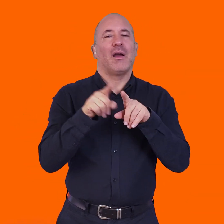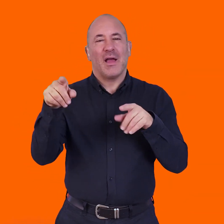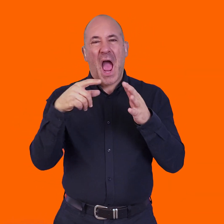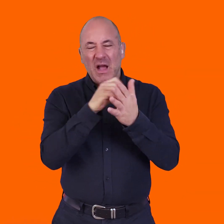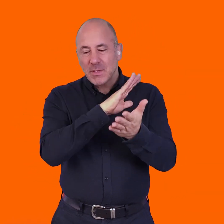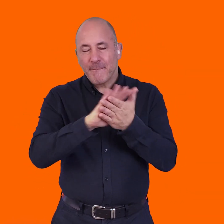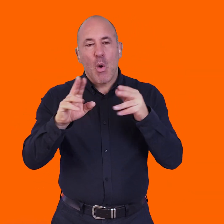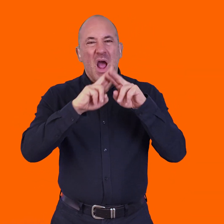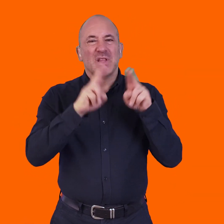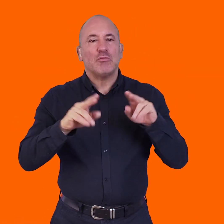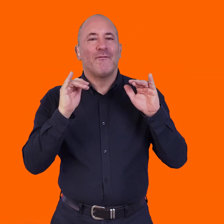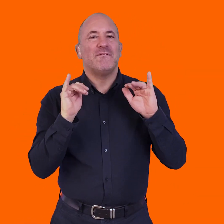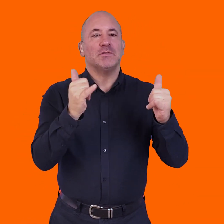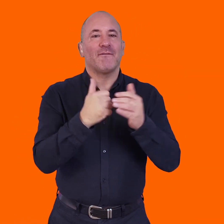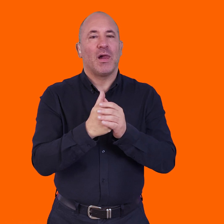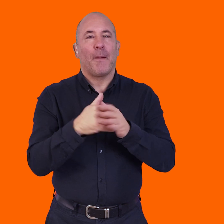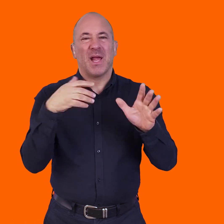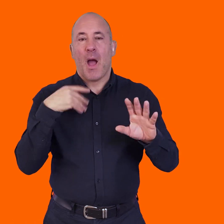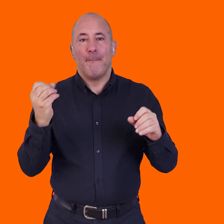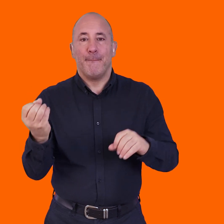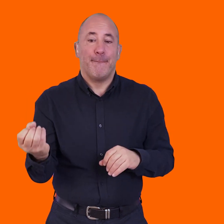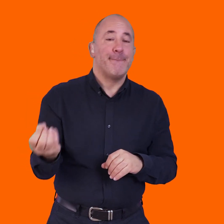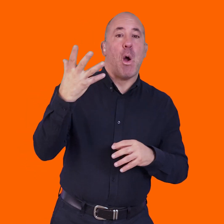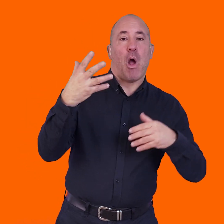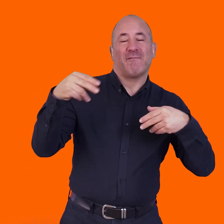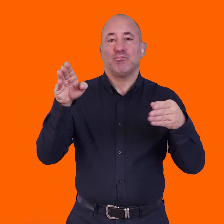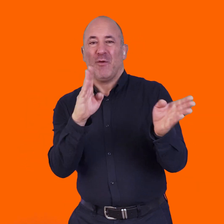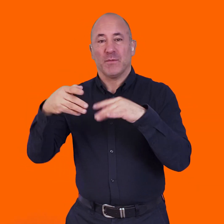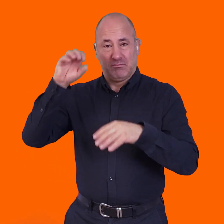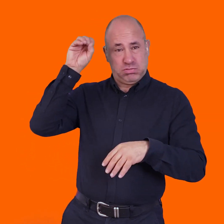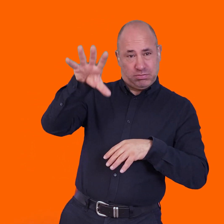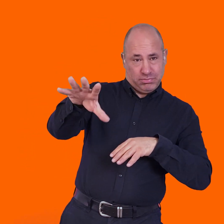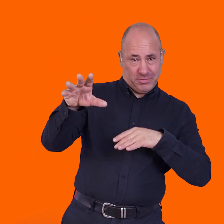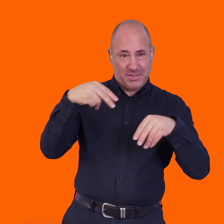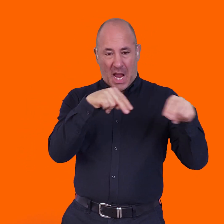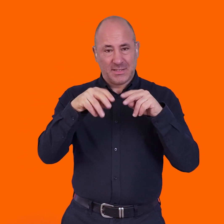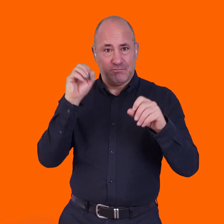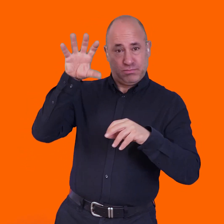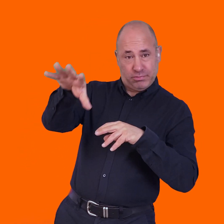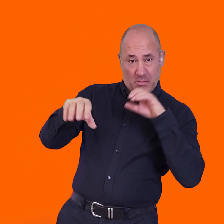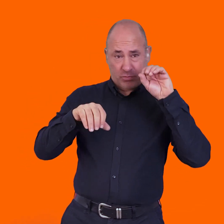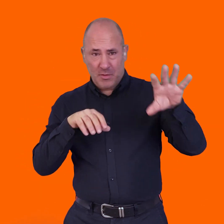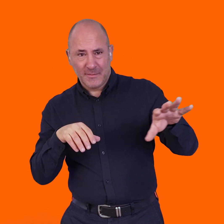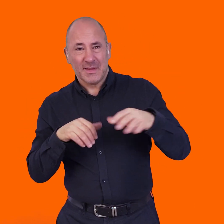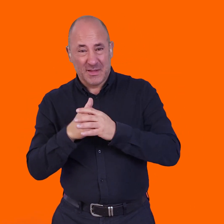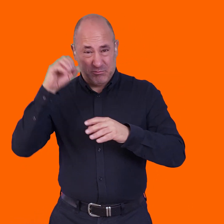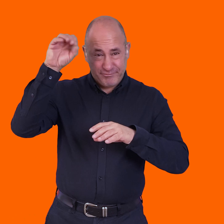production. So, something like poppers of movements, for example, the dance piece that we did at the Ecobank and Athletic